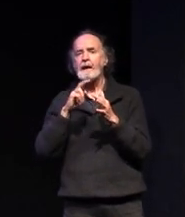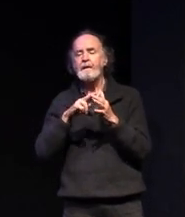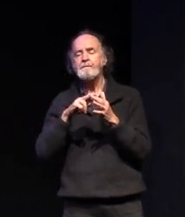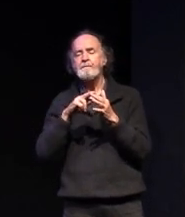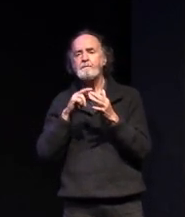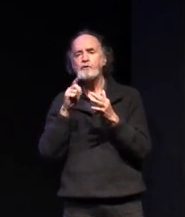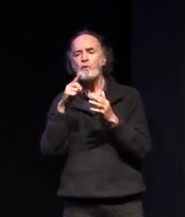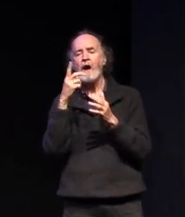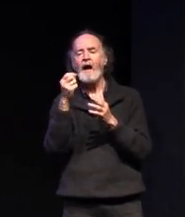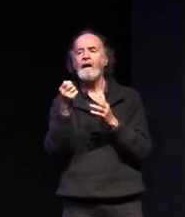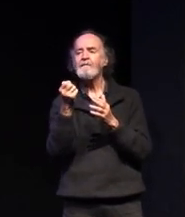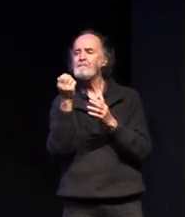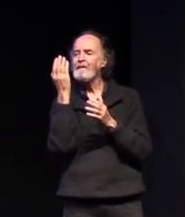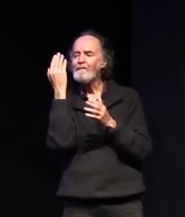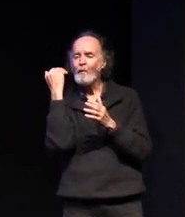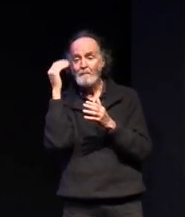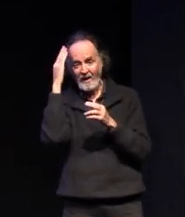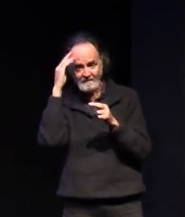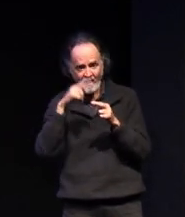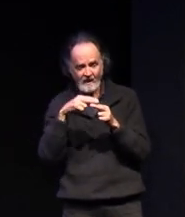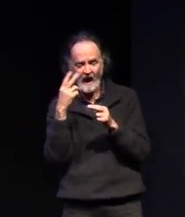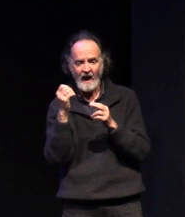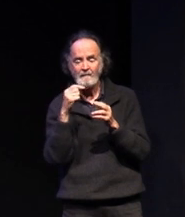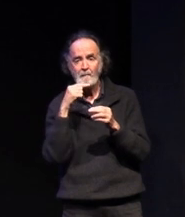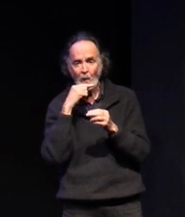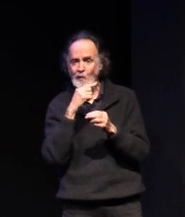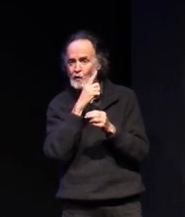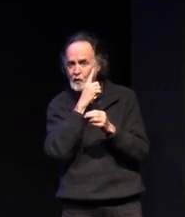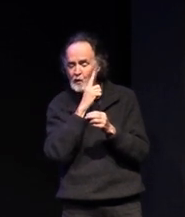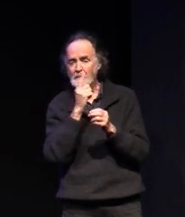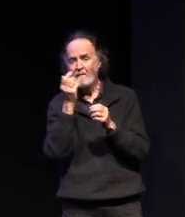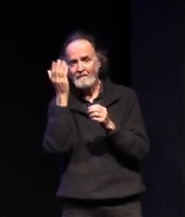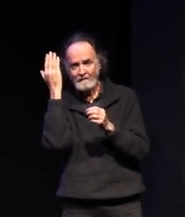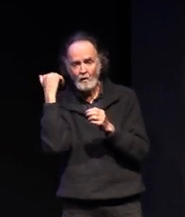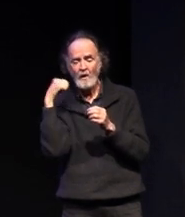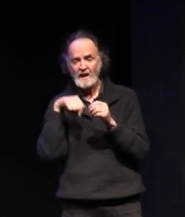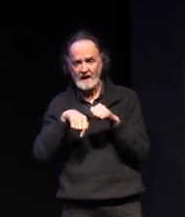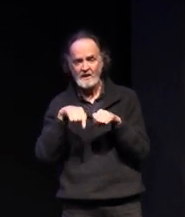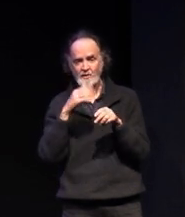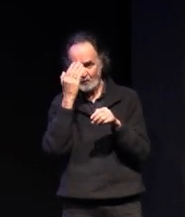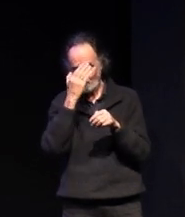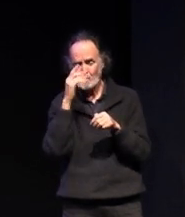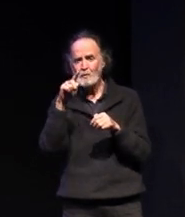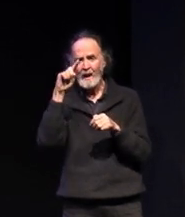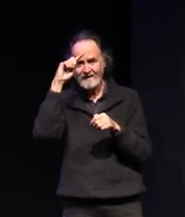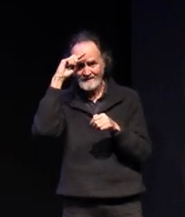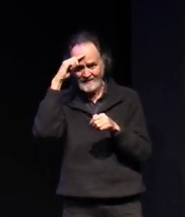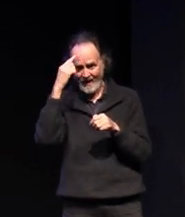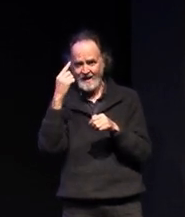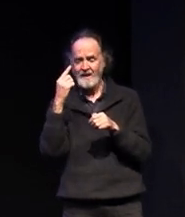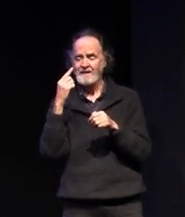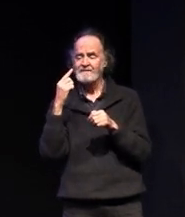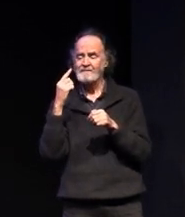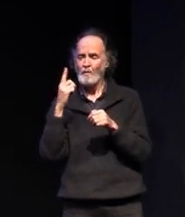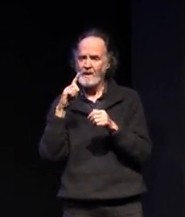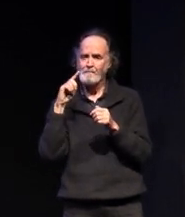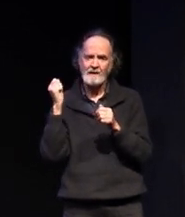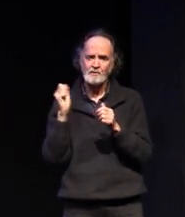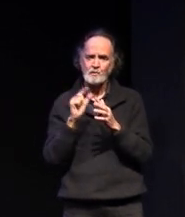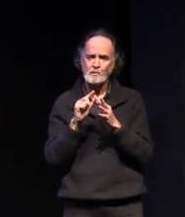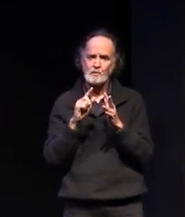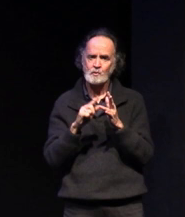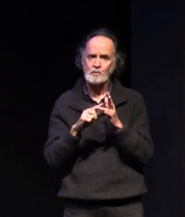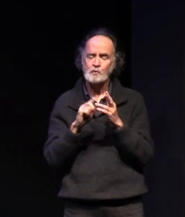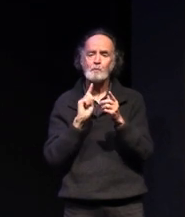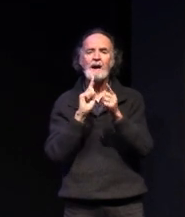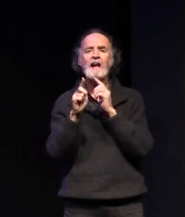sons or daughters through the college and complete the vce you might have an understanding of some of these things but to pass the